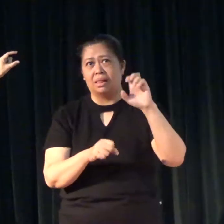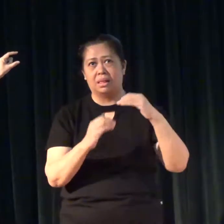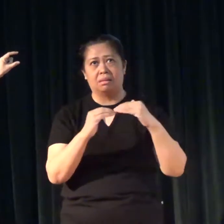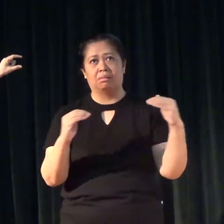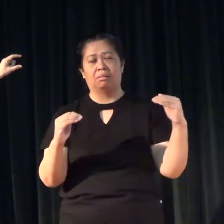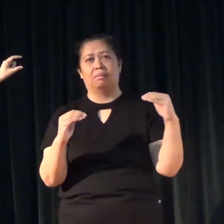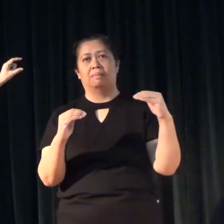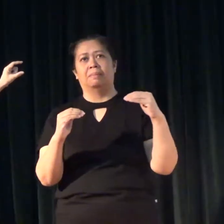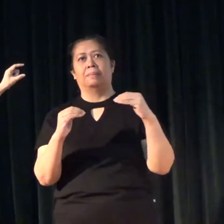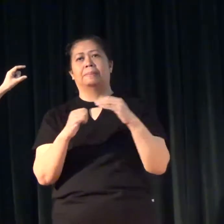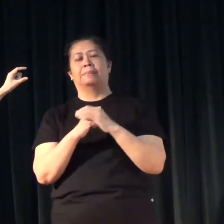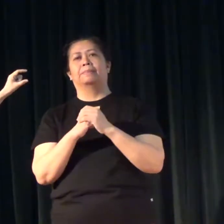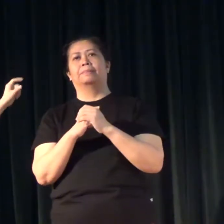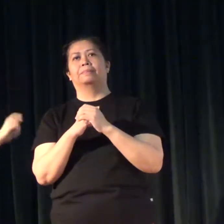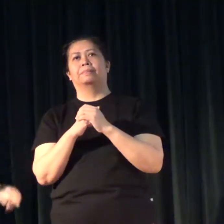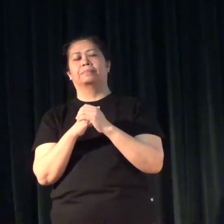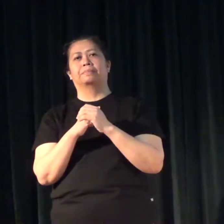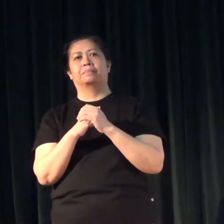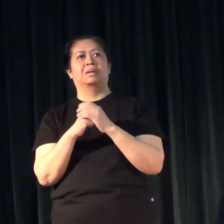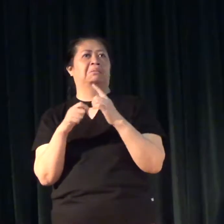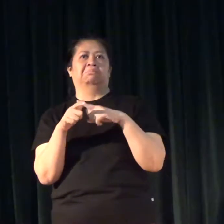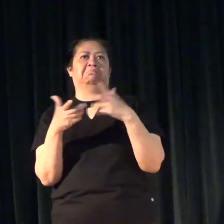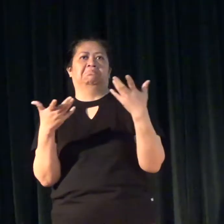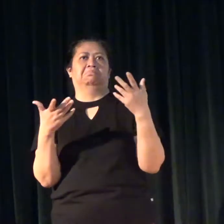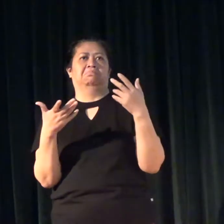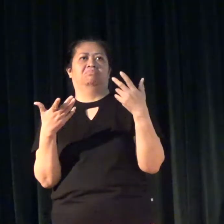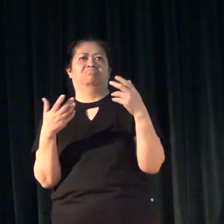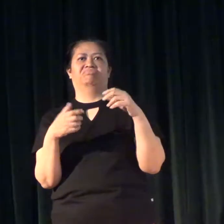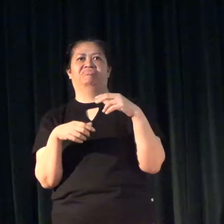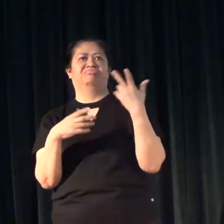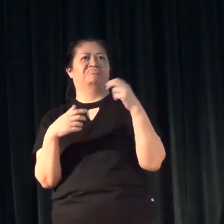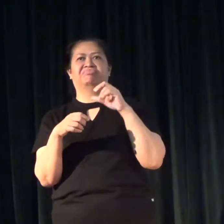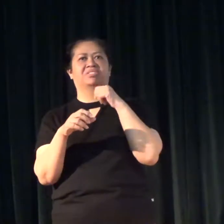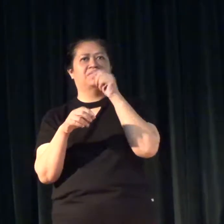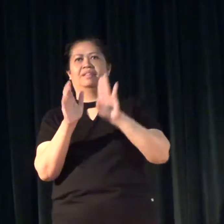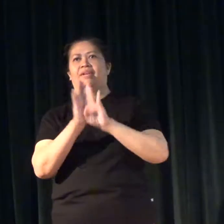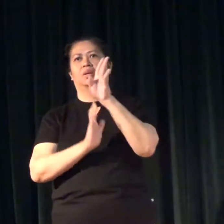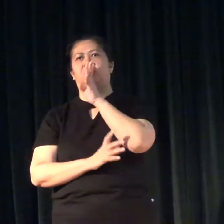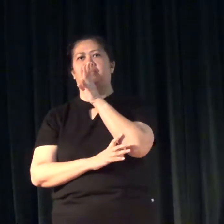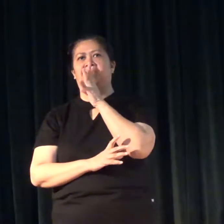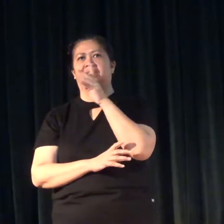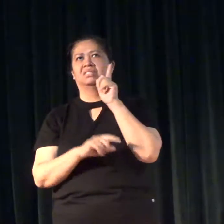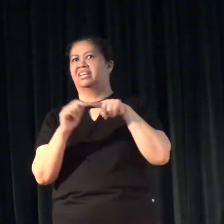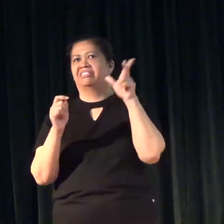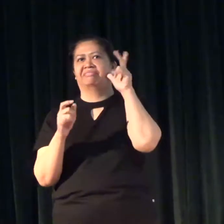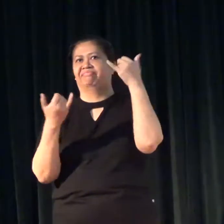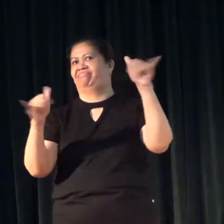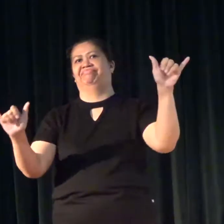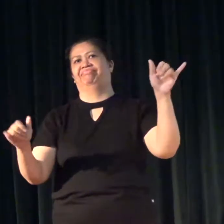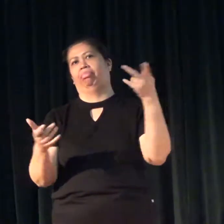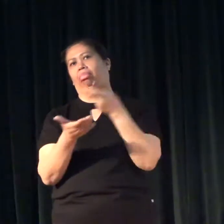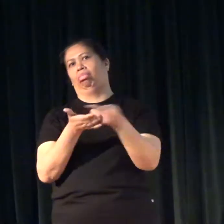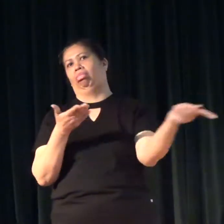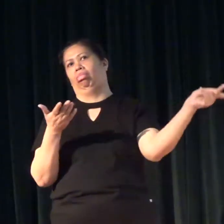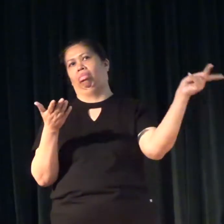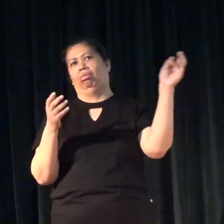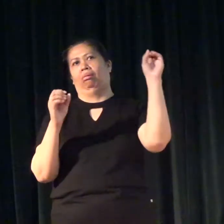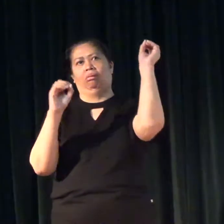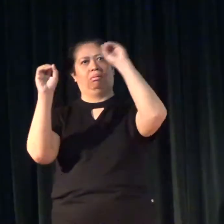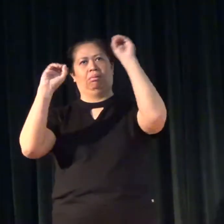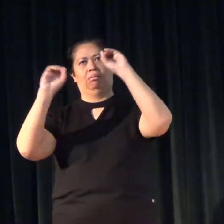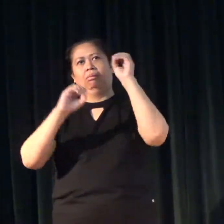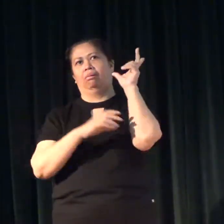then you will not be able to speech. You will not hear these sounds.